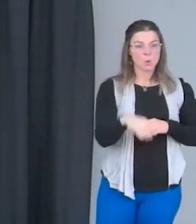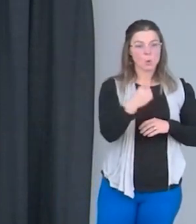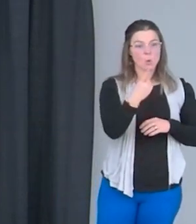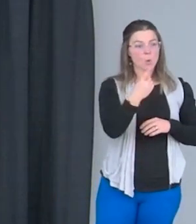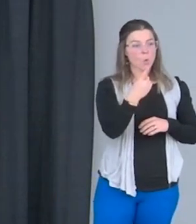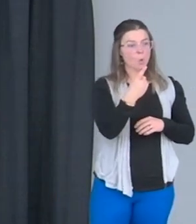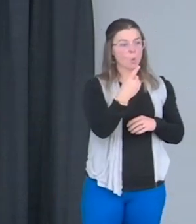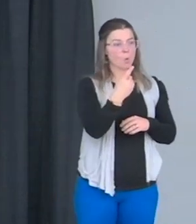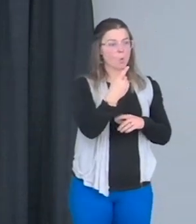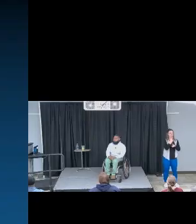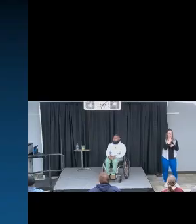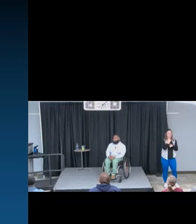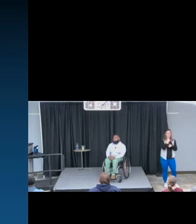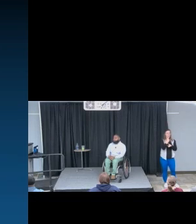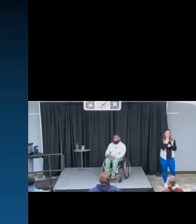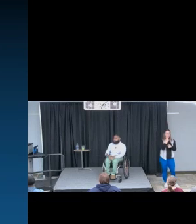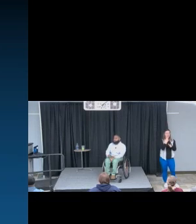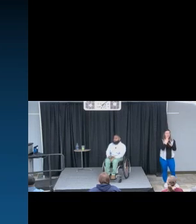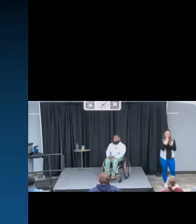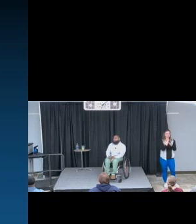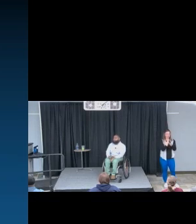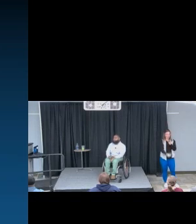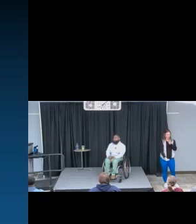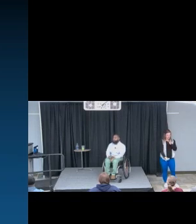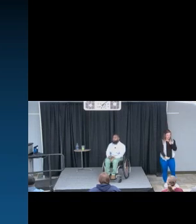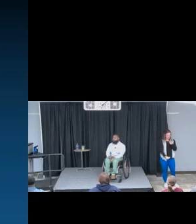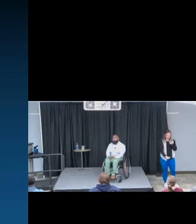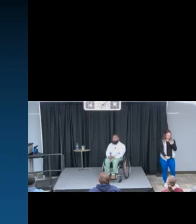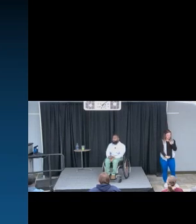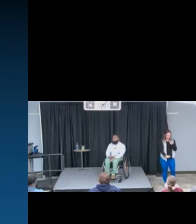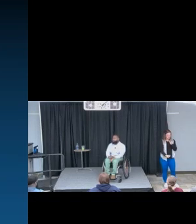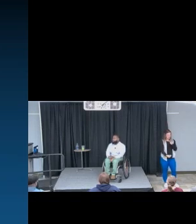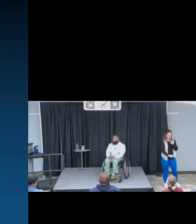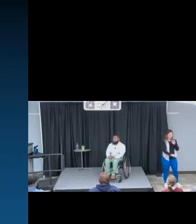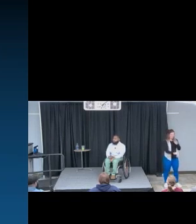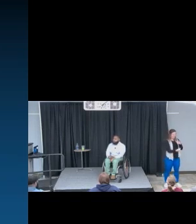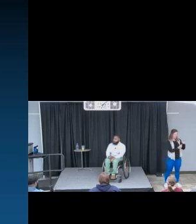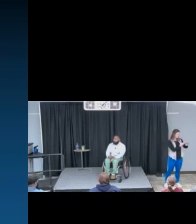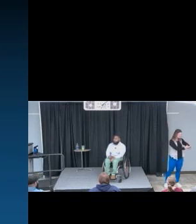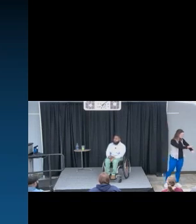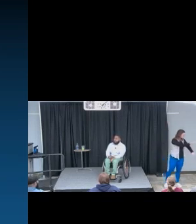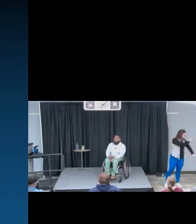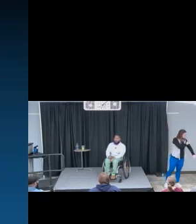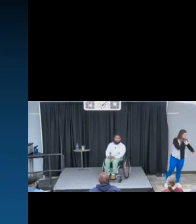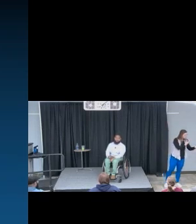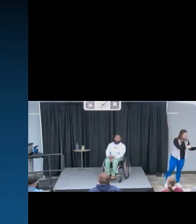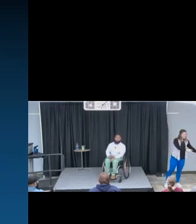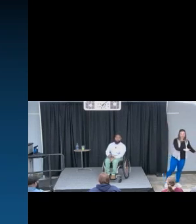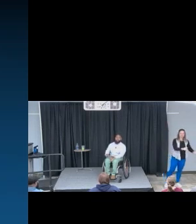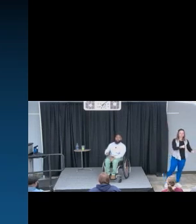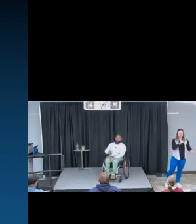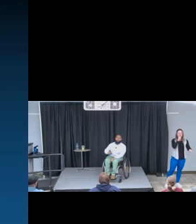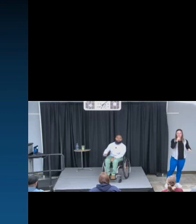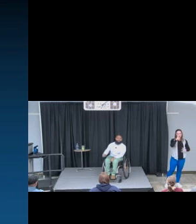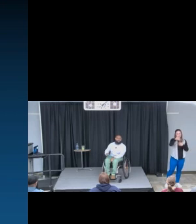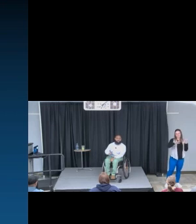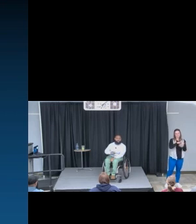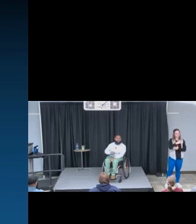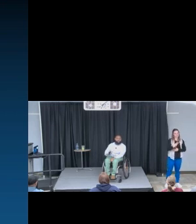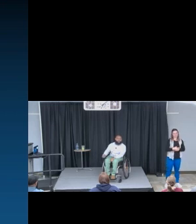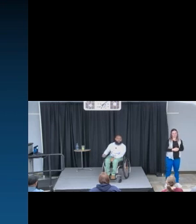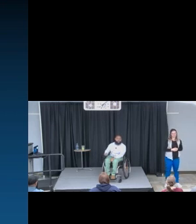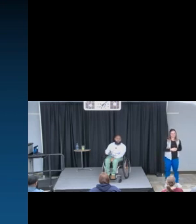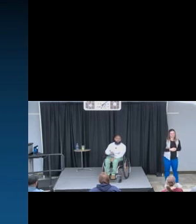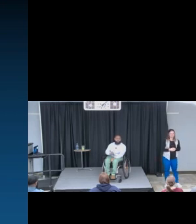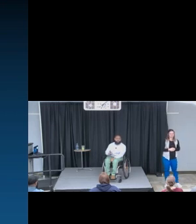final defeat. This is the first time I really felt defeated. I didn't look at any adversity